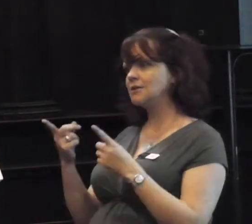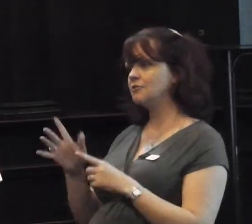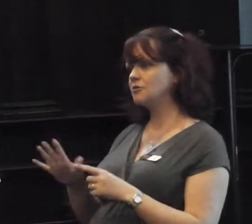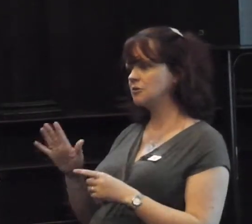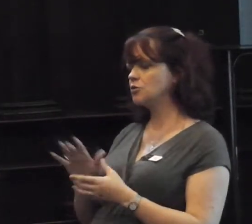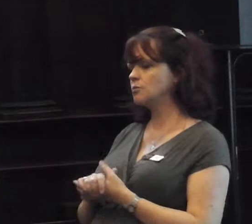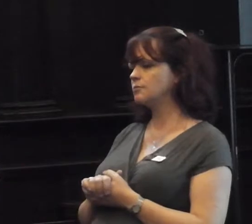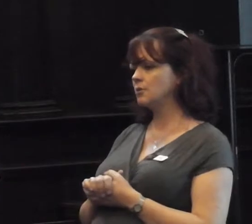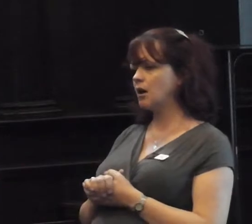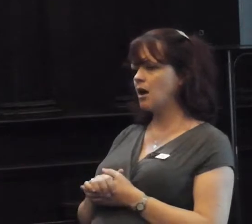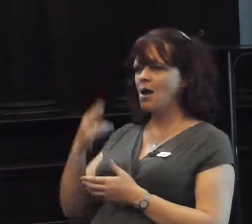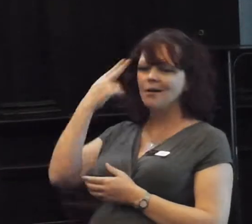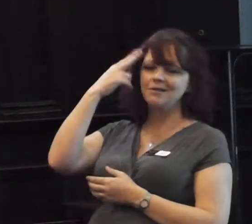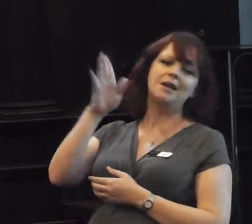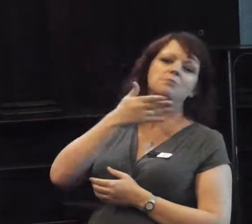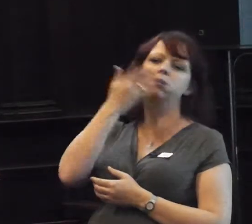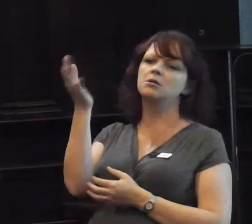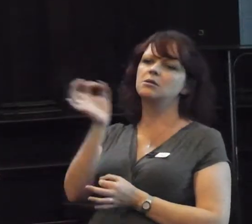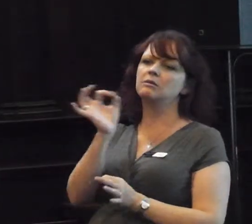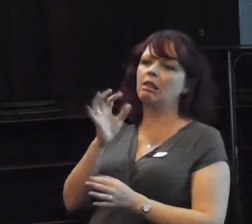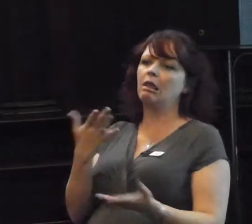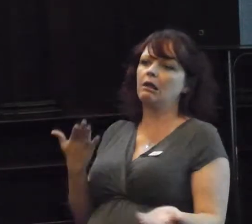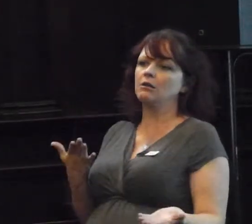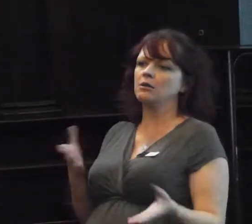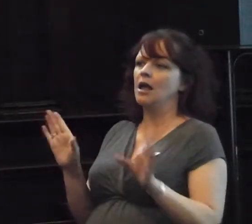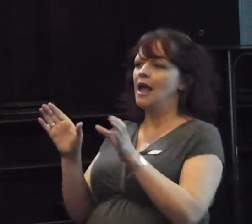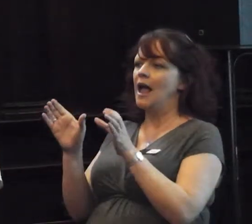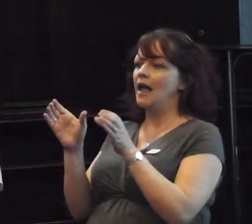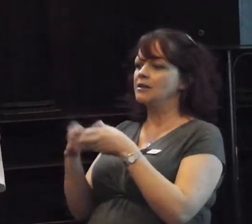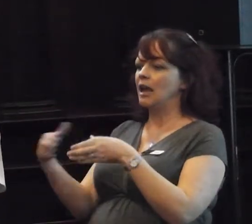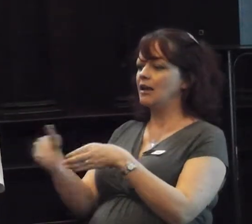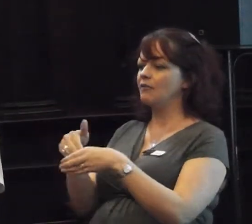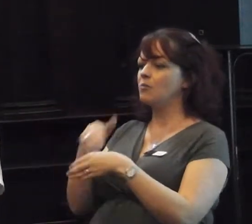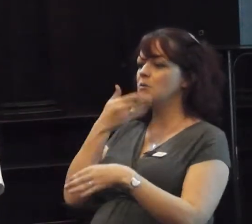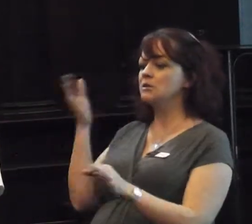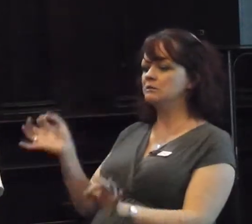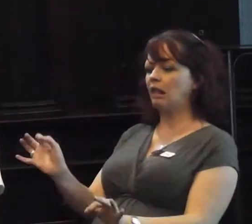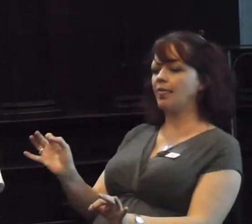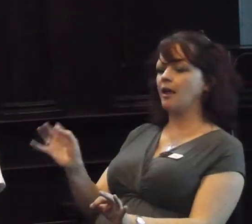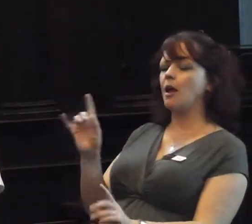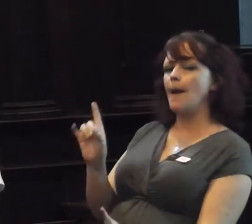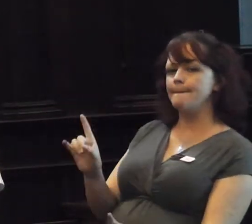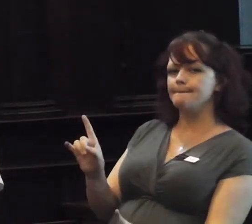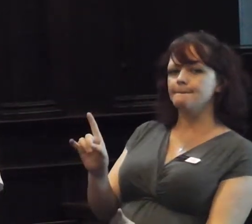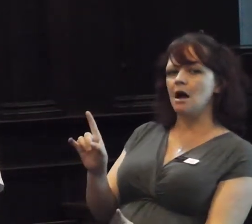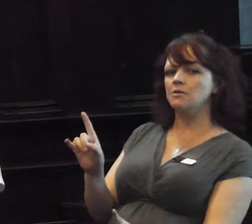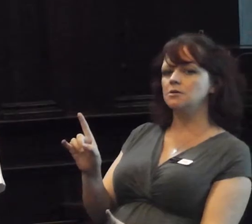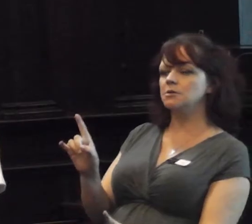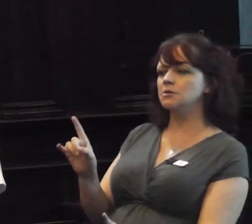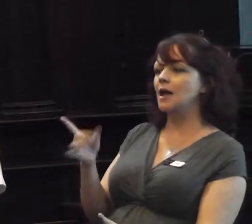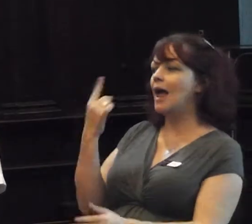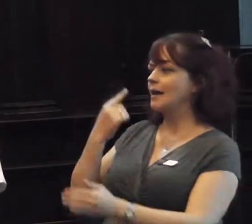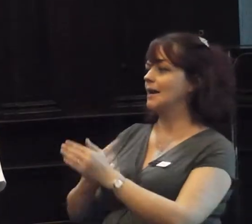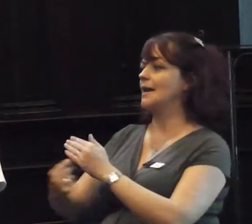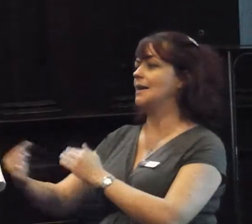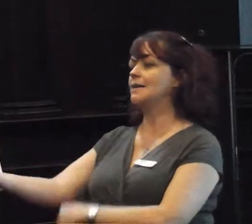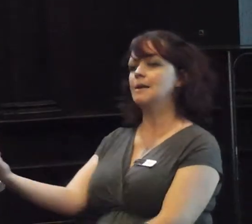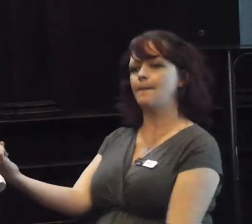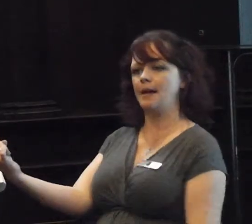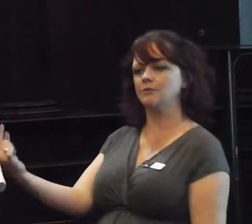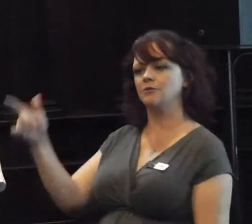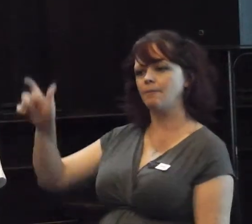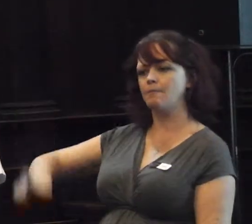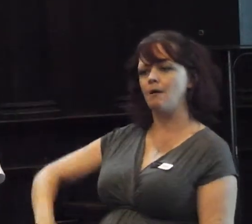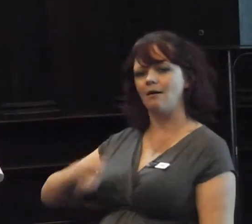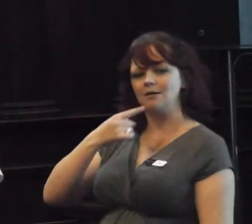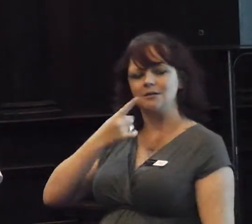No suspect, name, is not gang related. But, an independent witness, said, the suspect